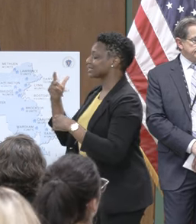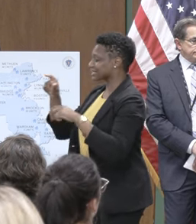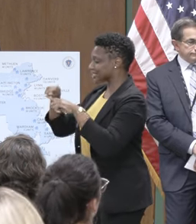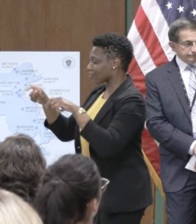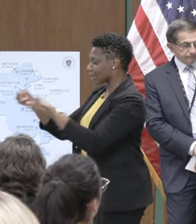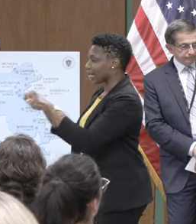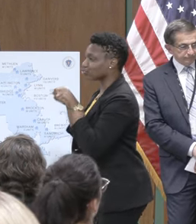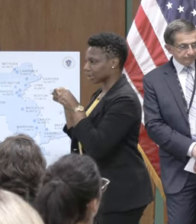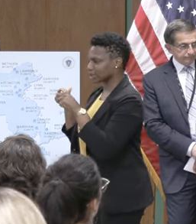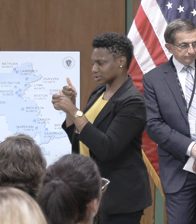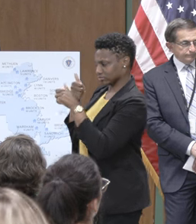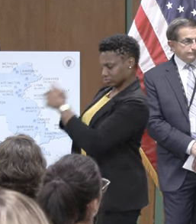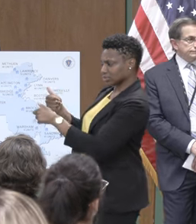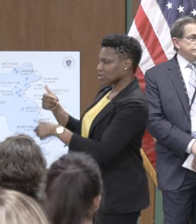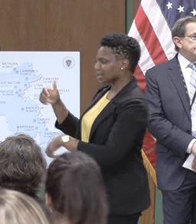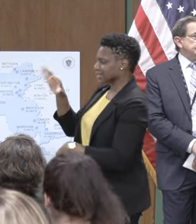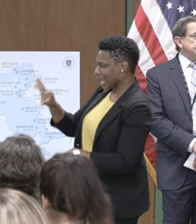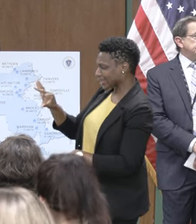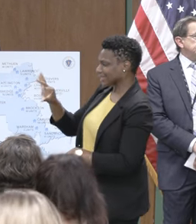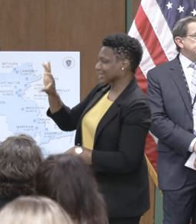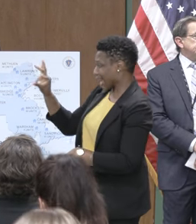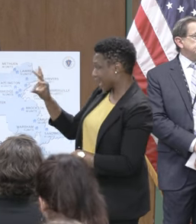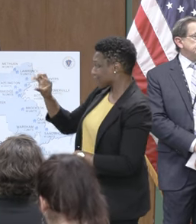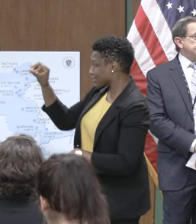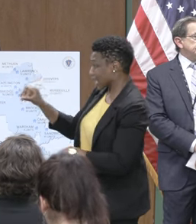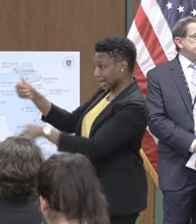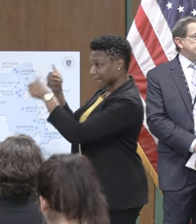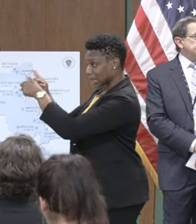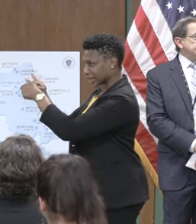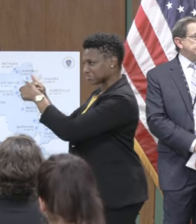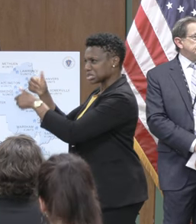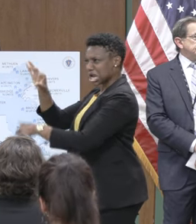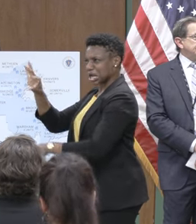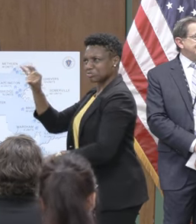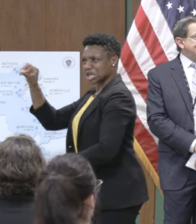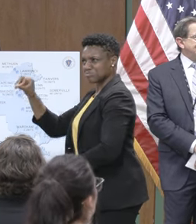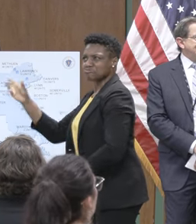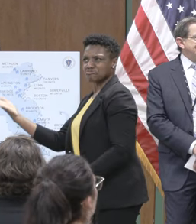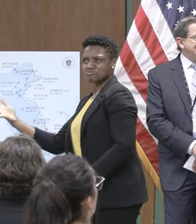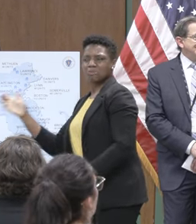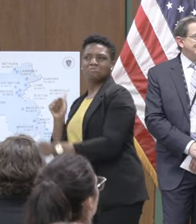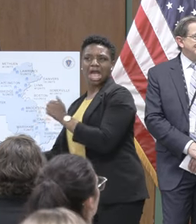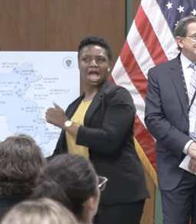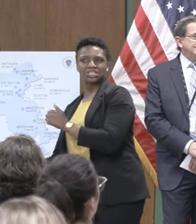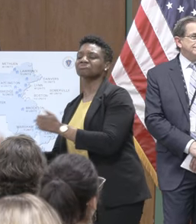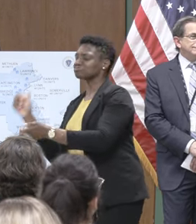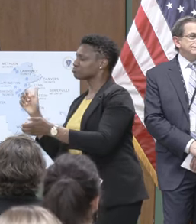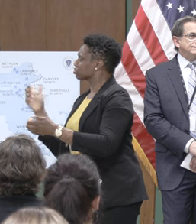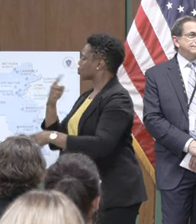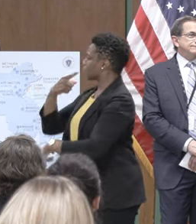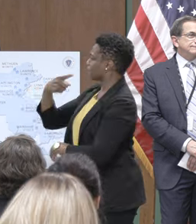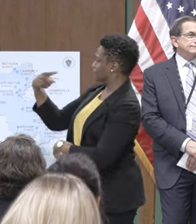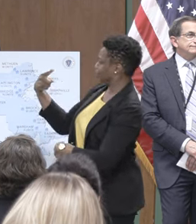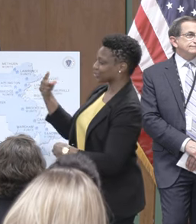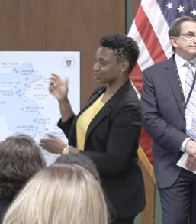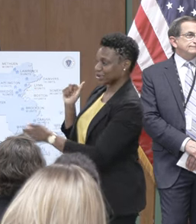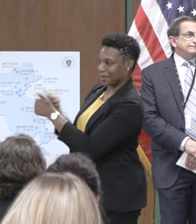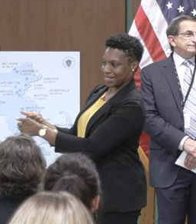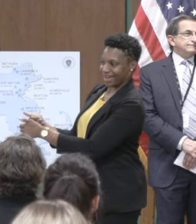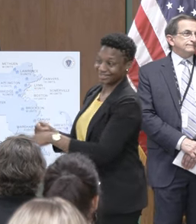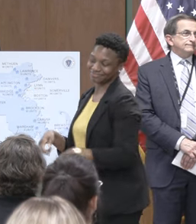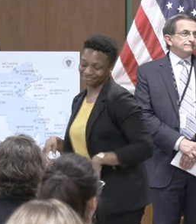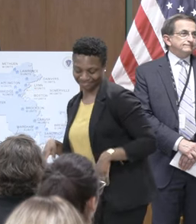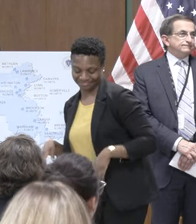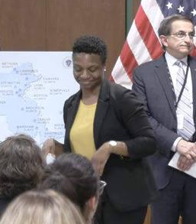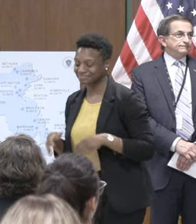parcels so I think 99 percent compliant qualifies as compliant but we'll let them have their day in the Sun and the last thing I would